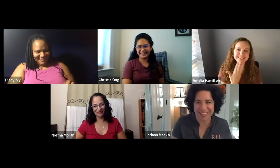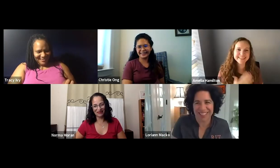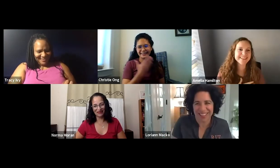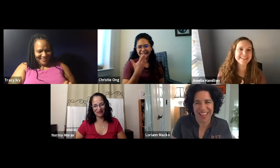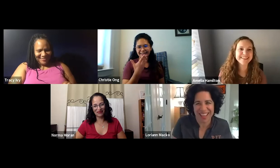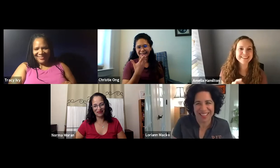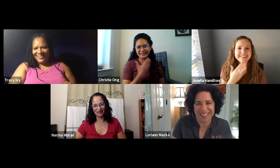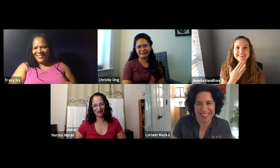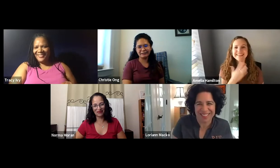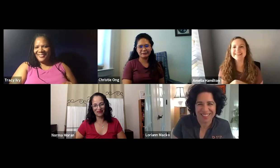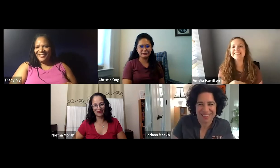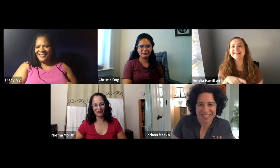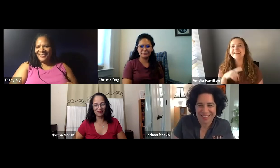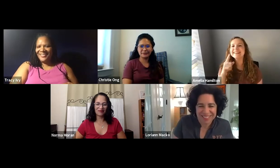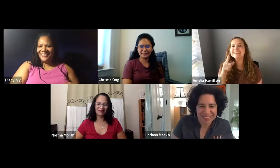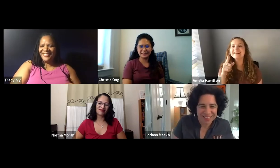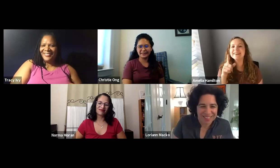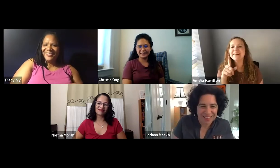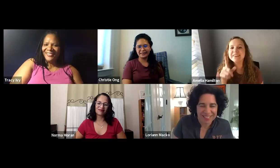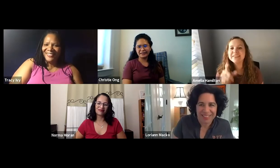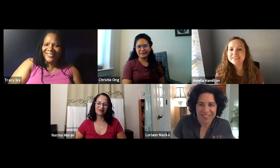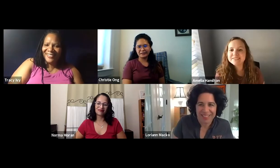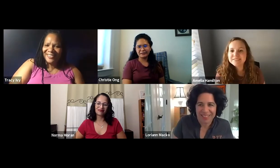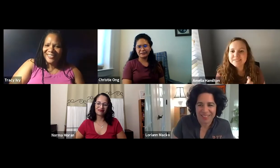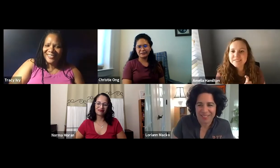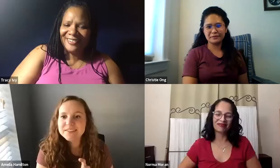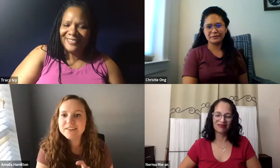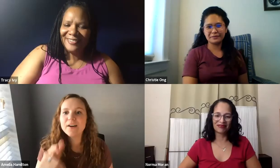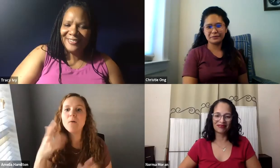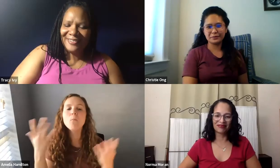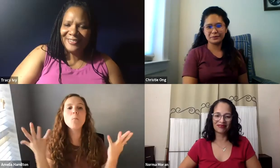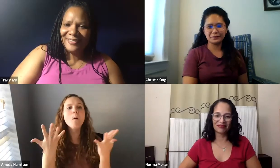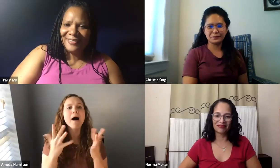that reunion. Oh, thank you for joining in, Lorianne.